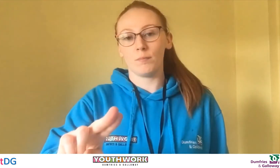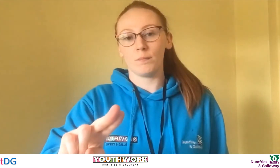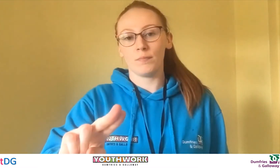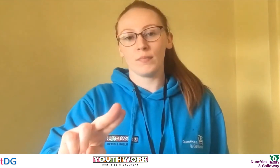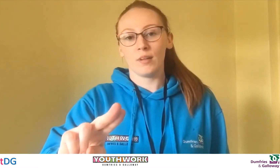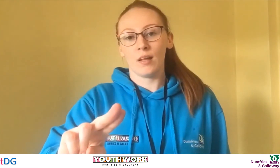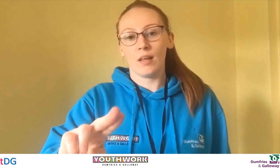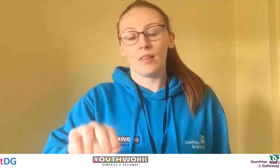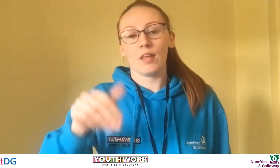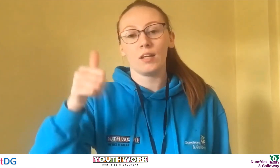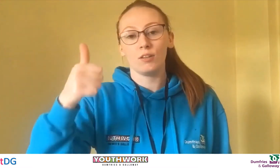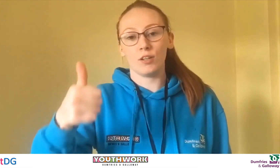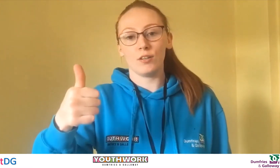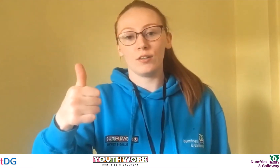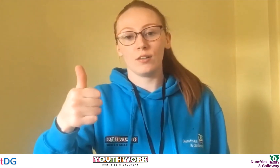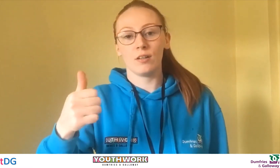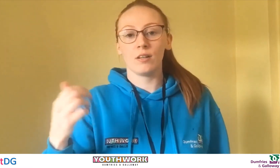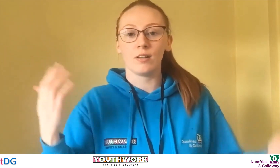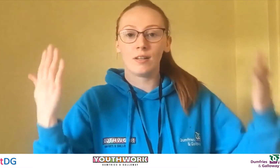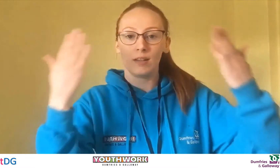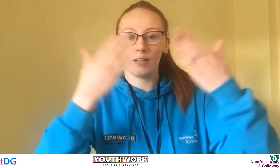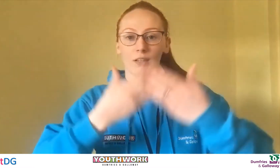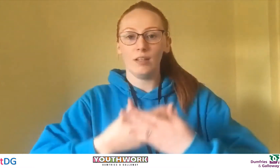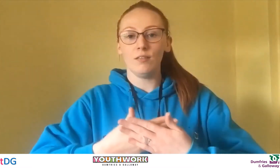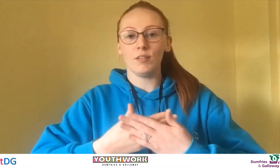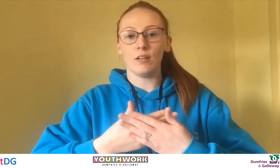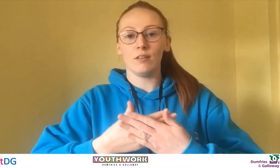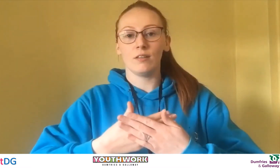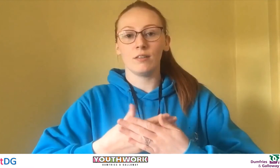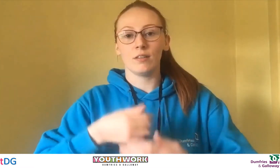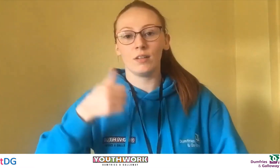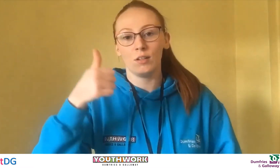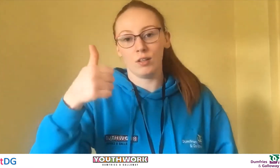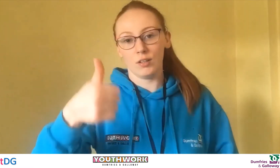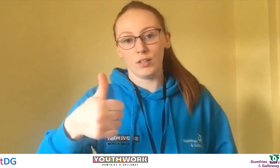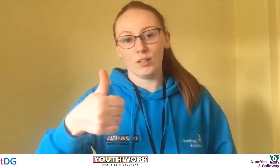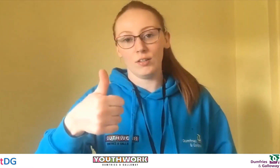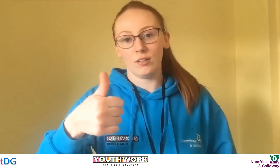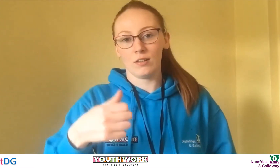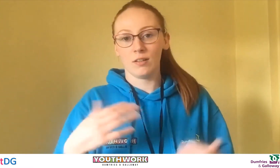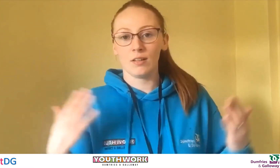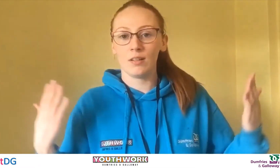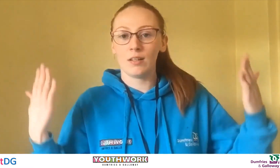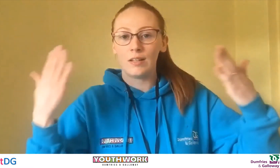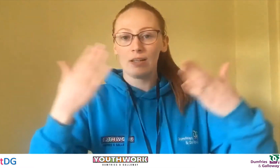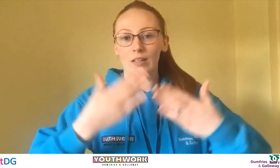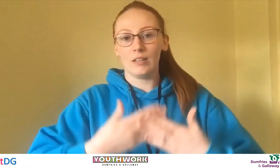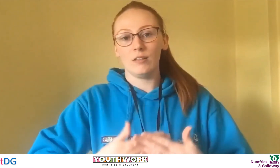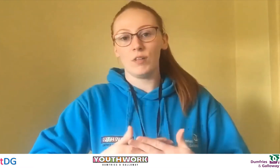Then good evening, good evening.